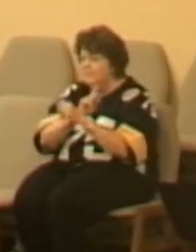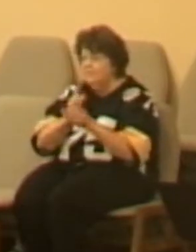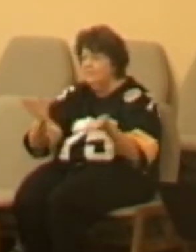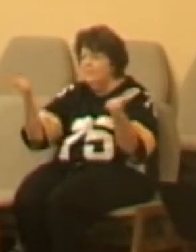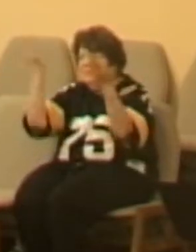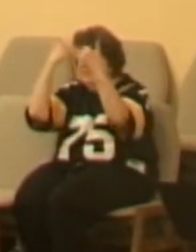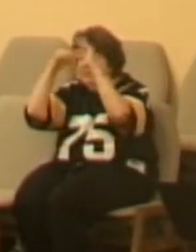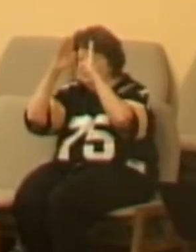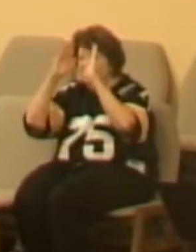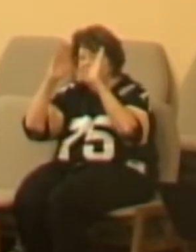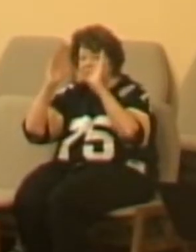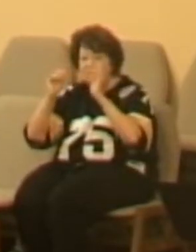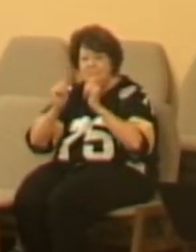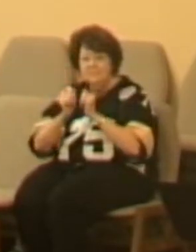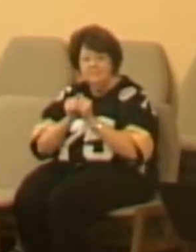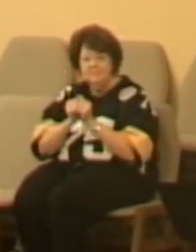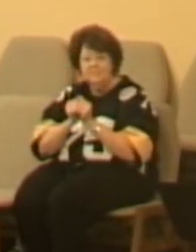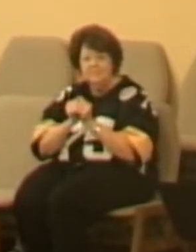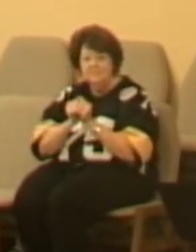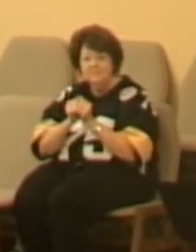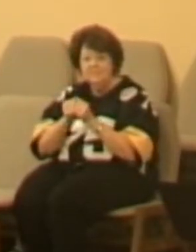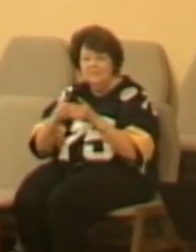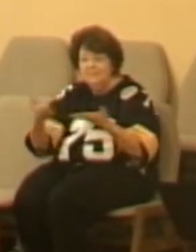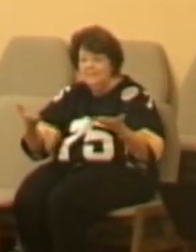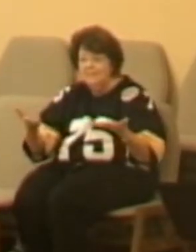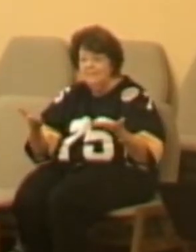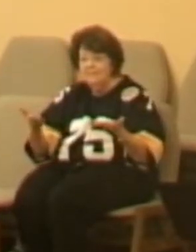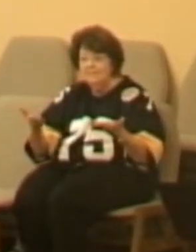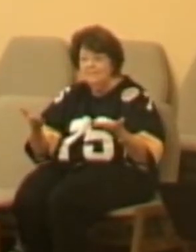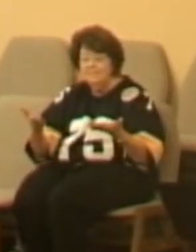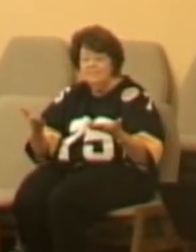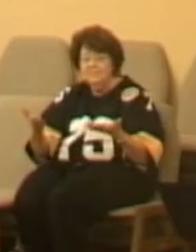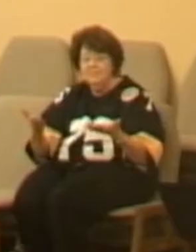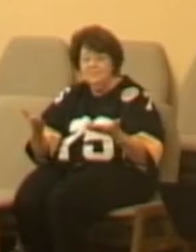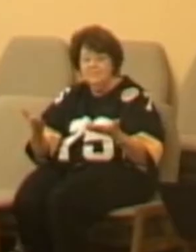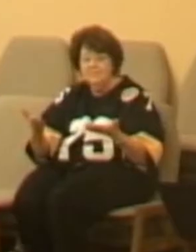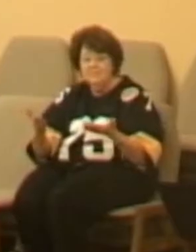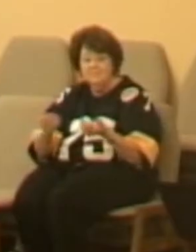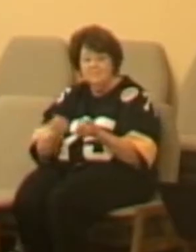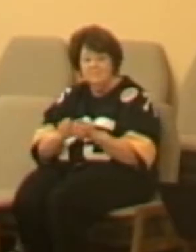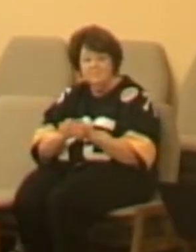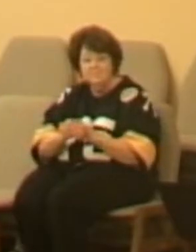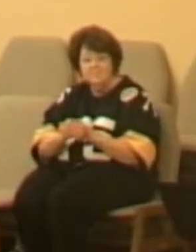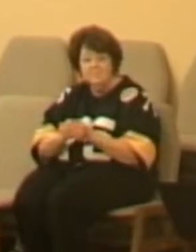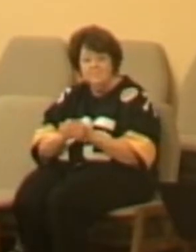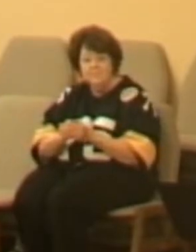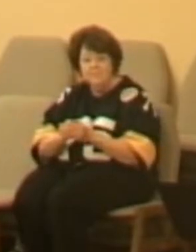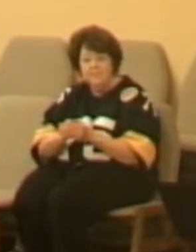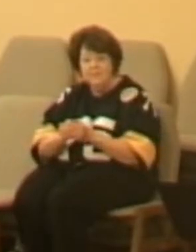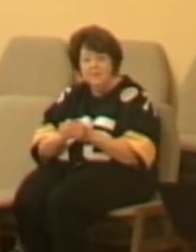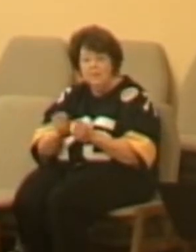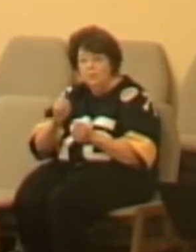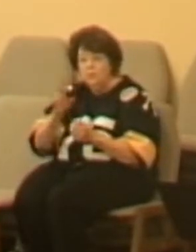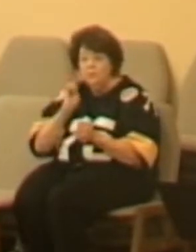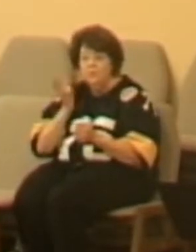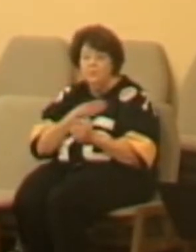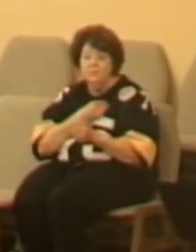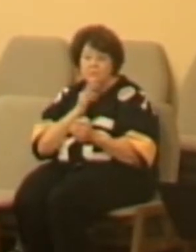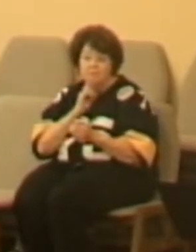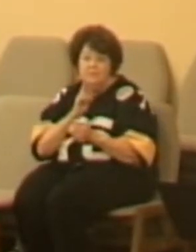Come on. It's here. It's present. It's right where we are.